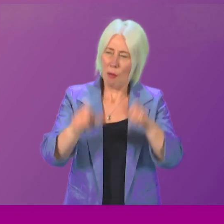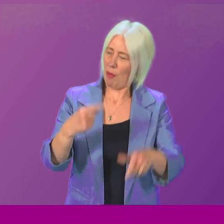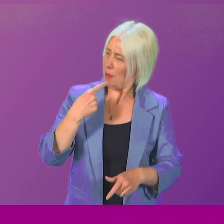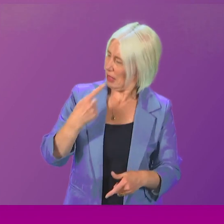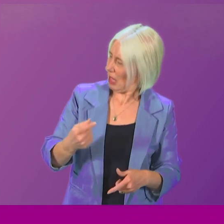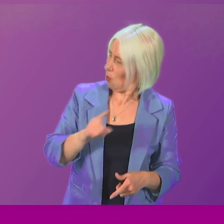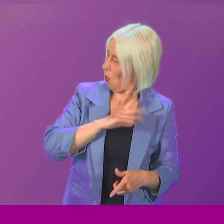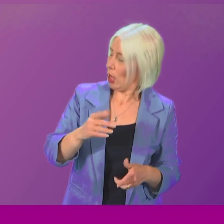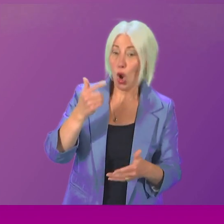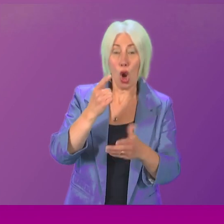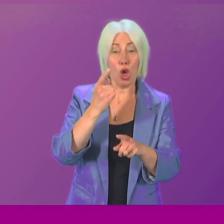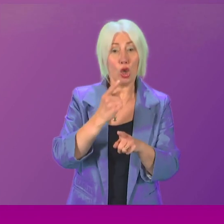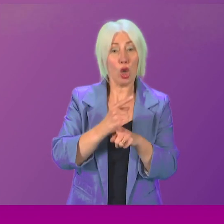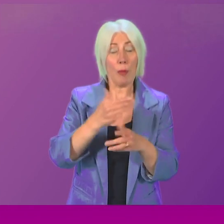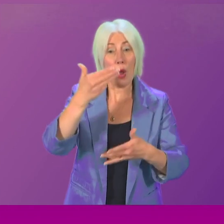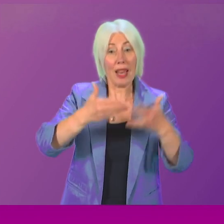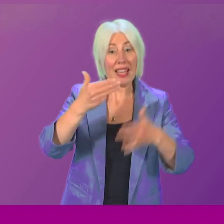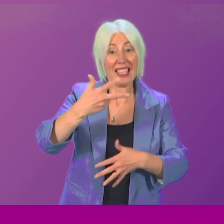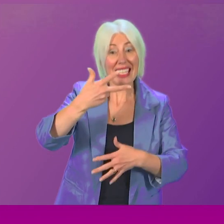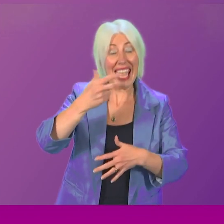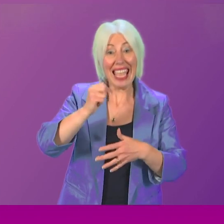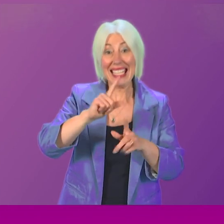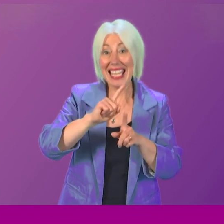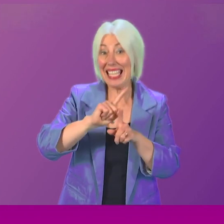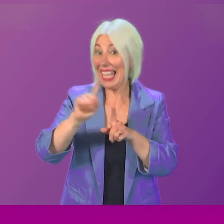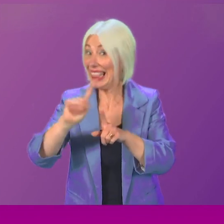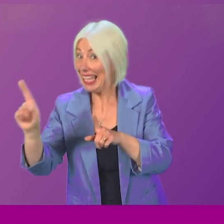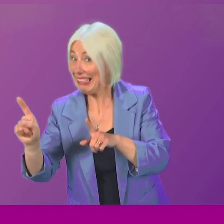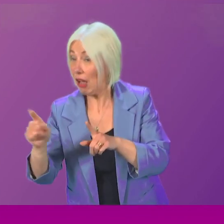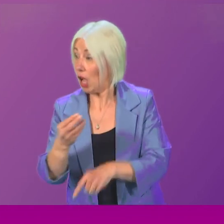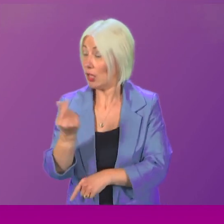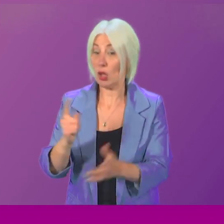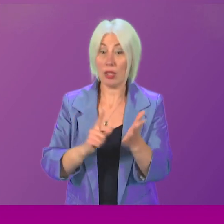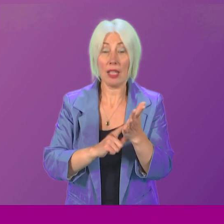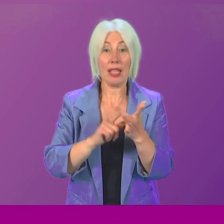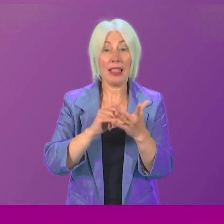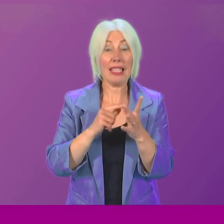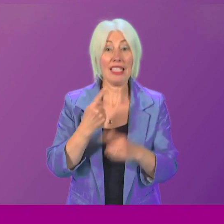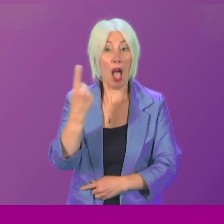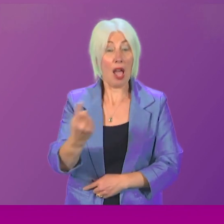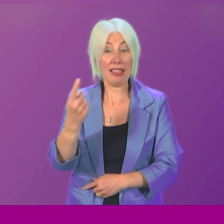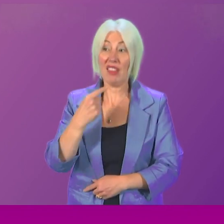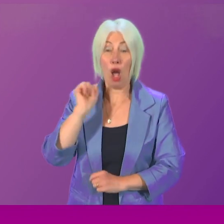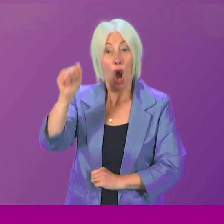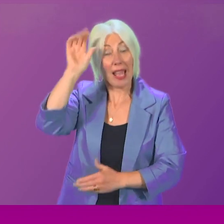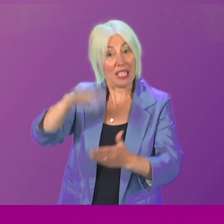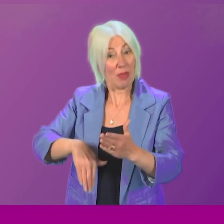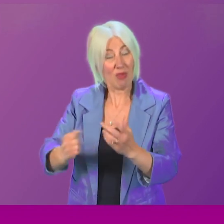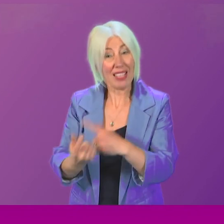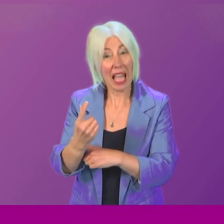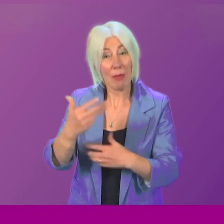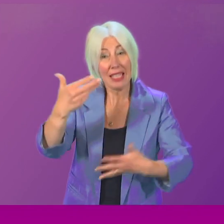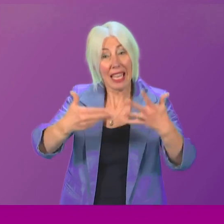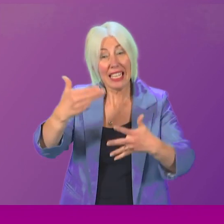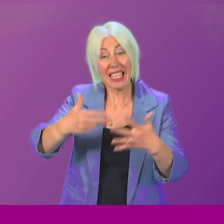talking about the 1980s and later dates? Because, as we heard from Lisa today about her experience, that happened in 1982,